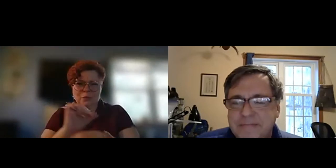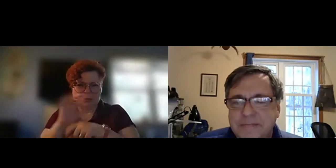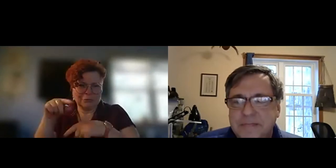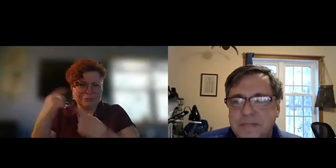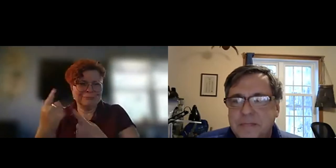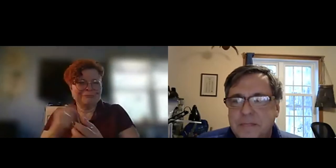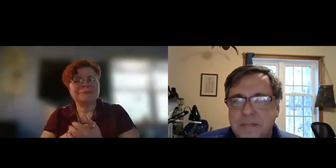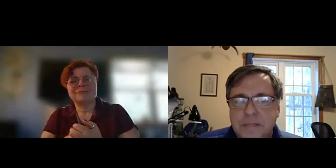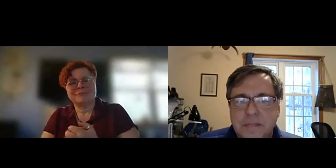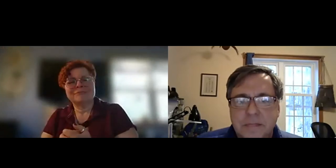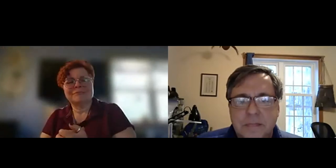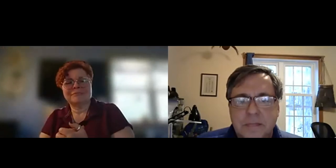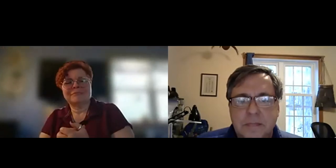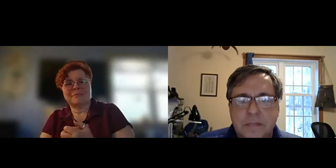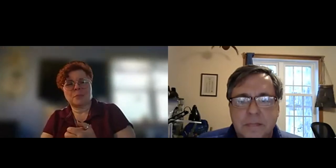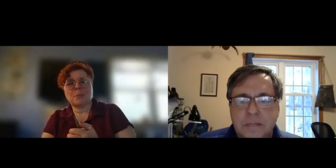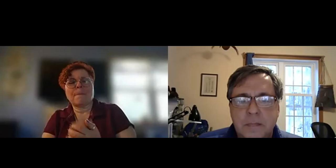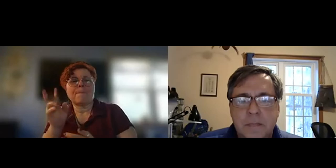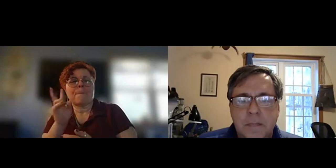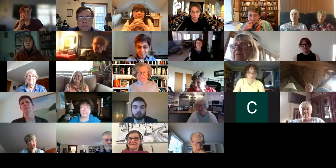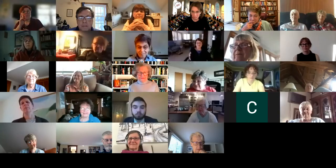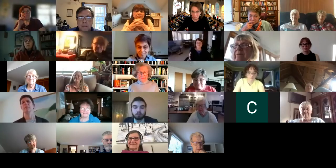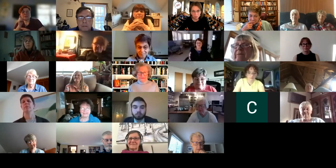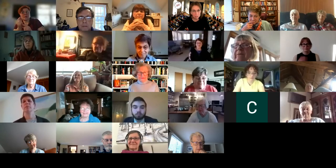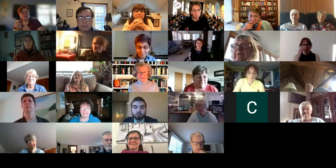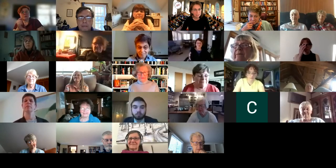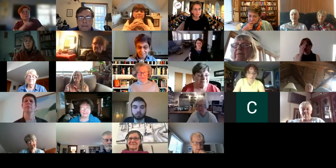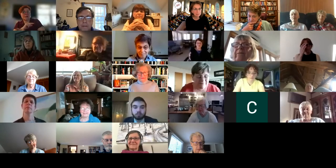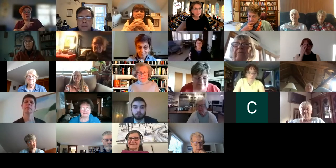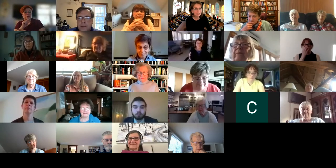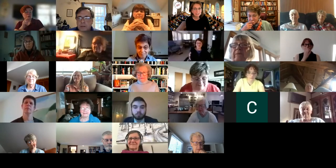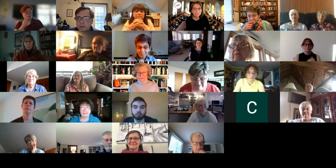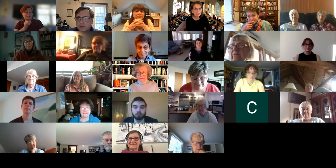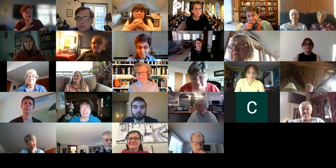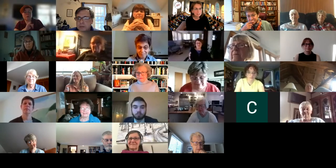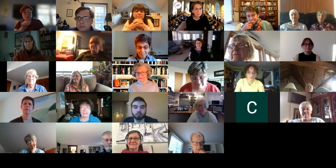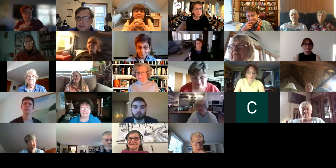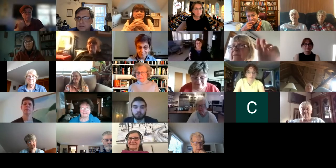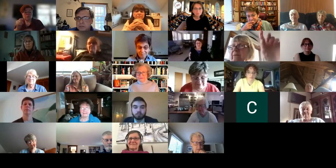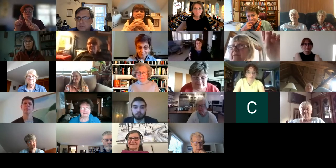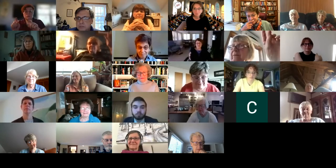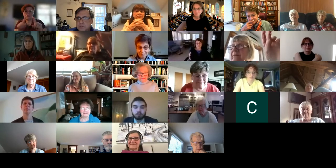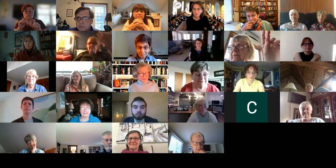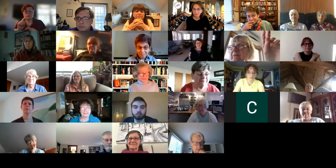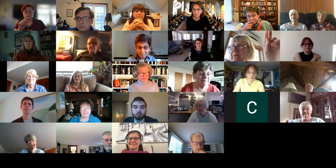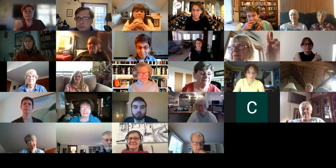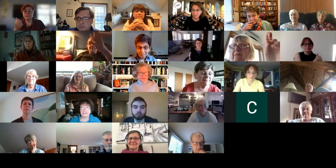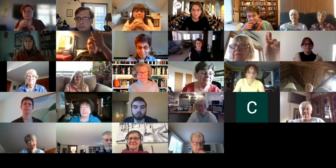um let me see go back to gallery any anybody else um uh